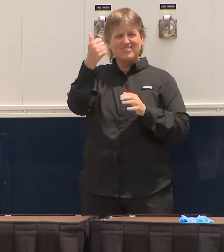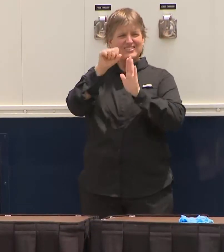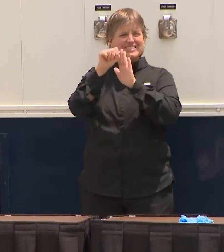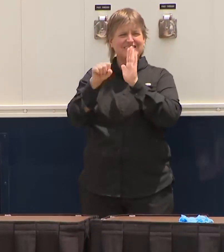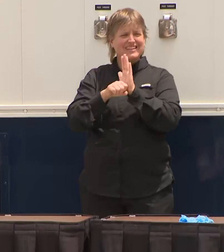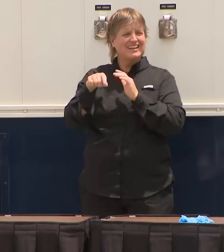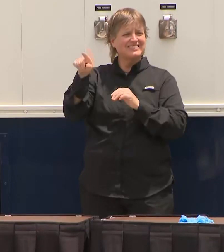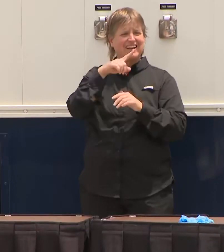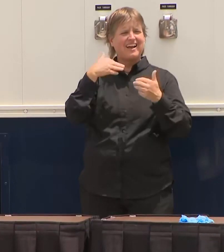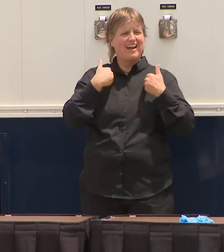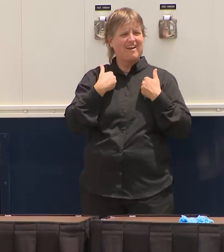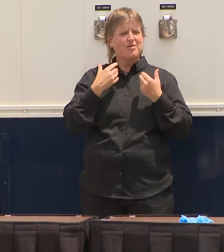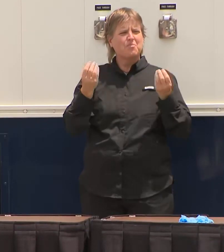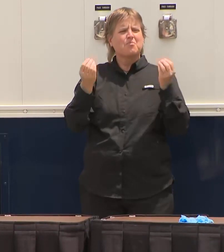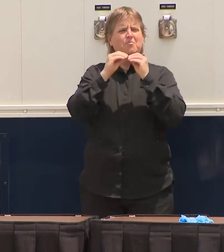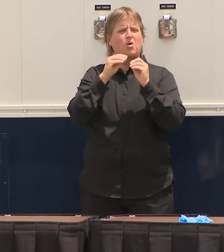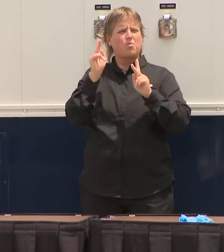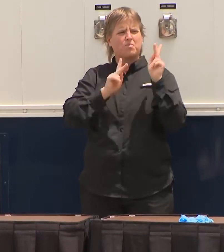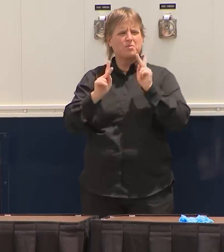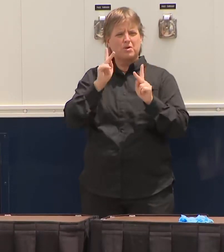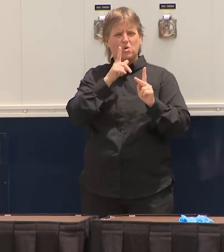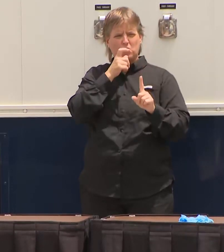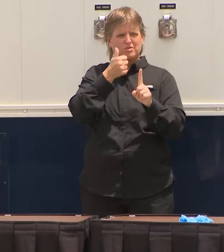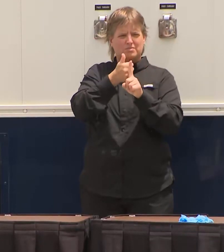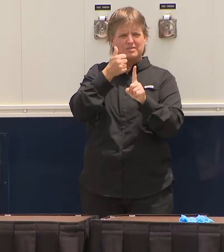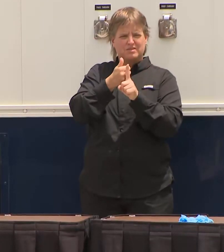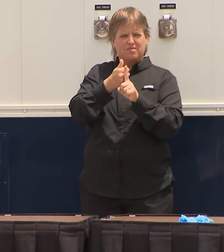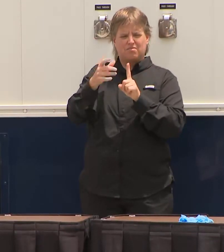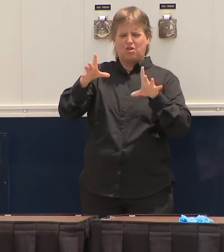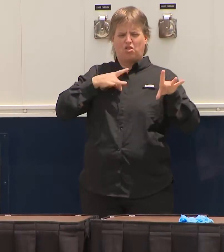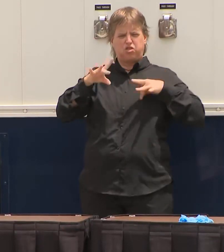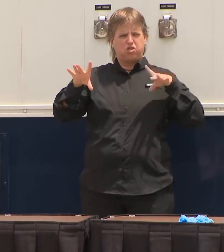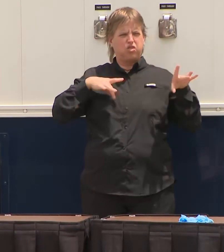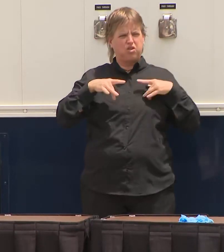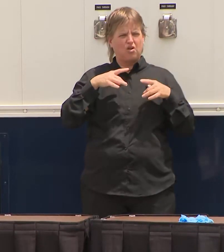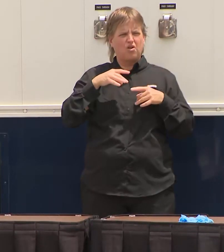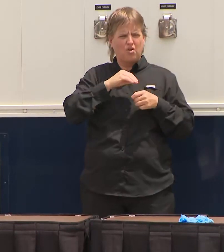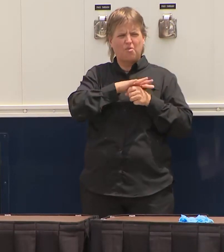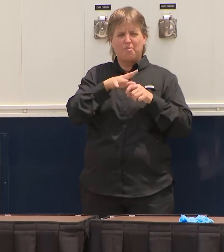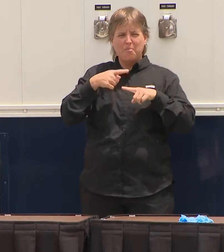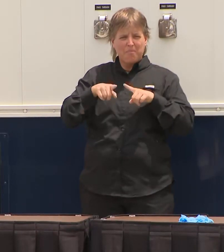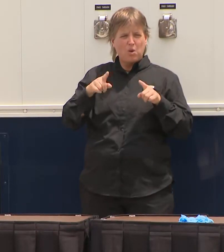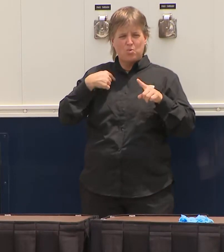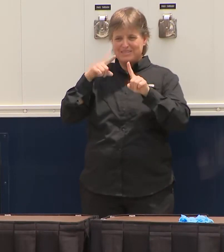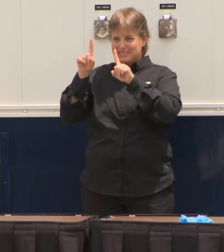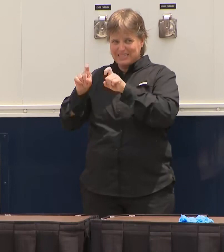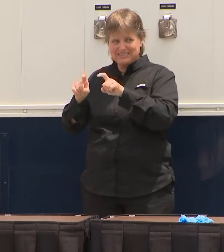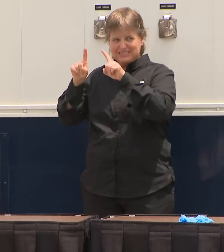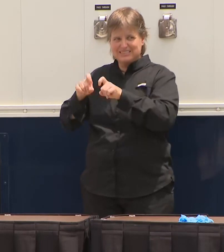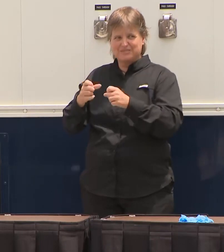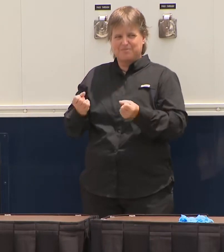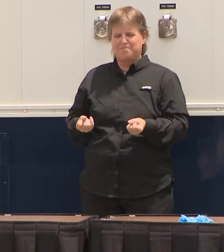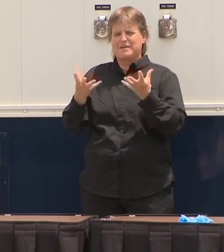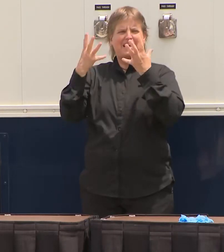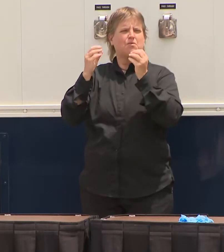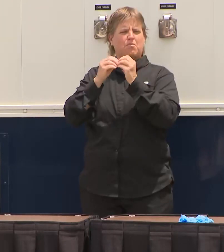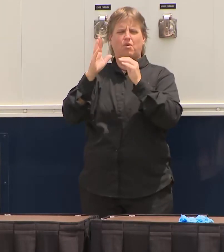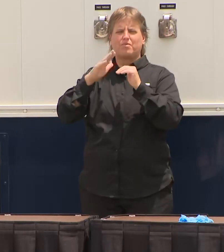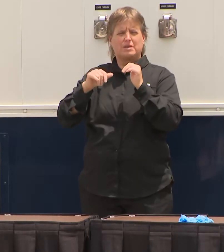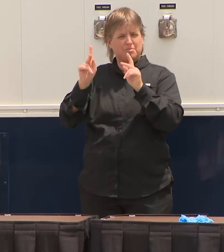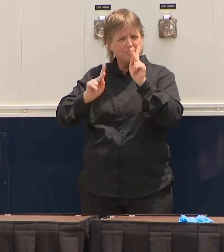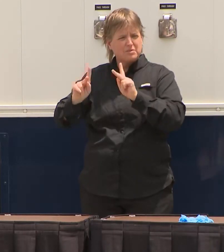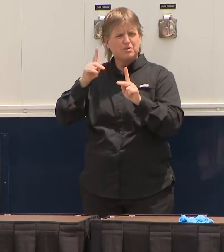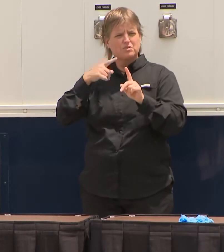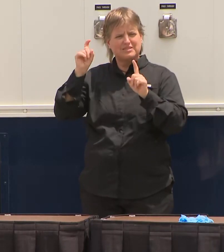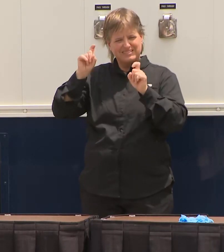results than Florida. And we have like three or four times as many of negative test results than they do. So we're just doing a